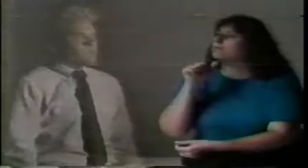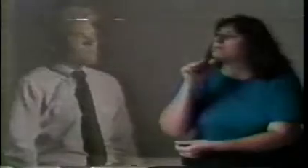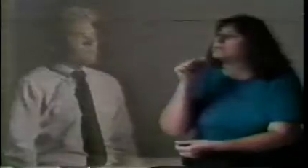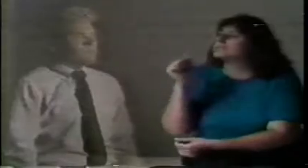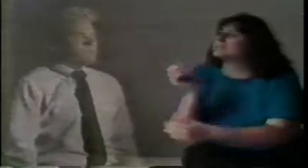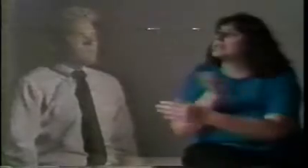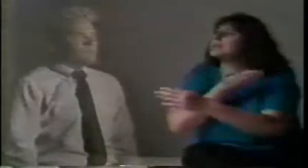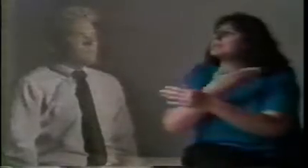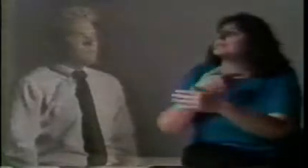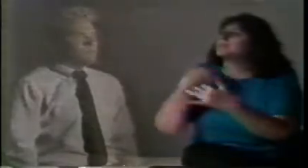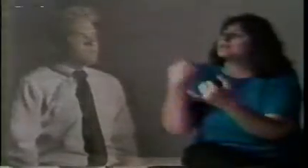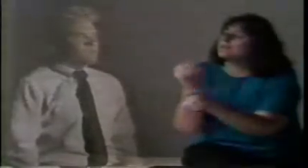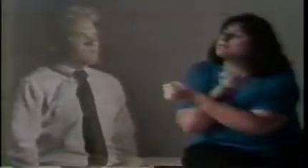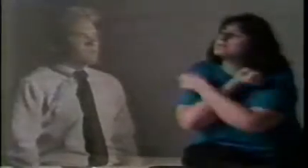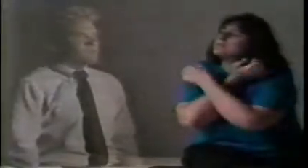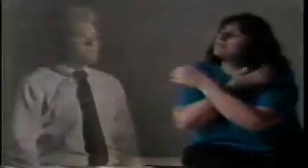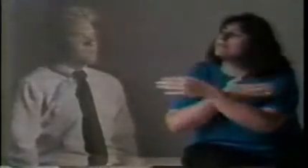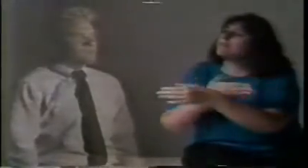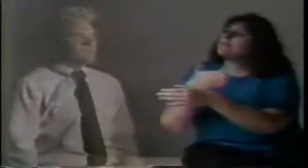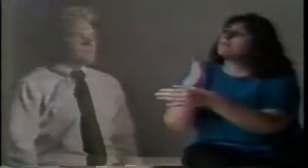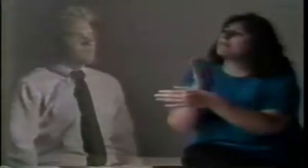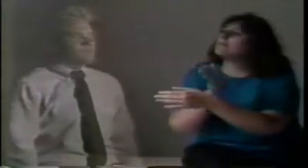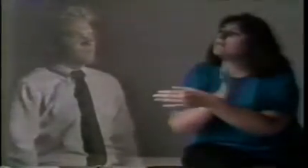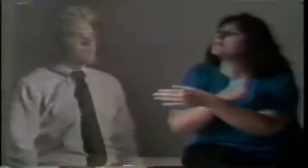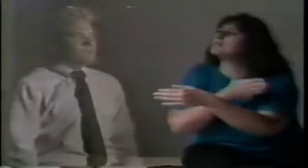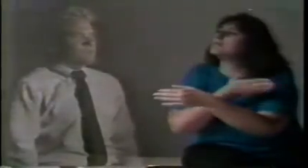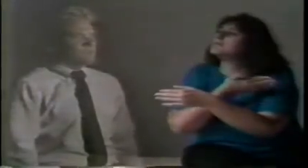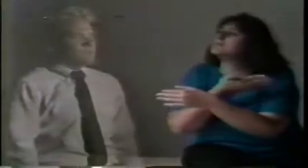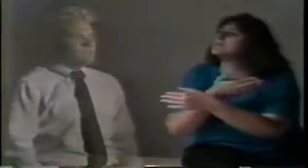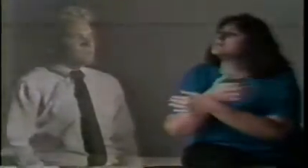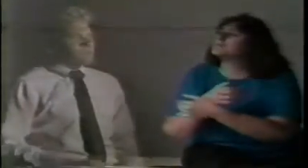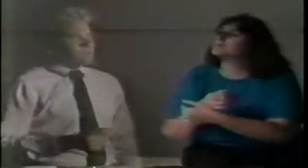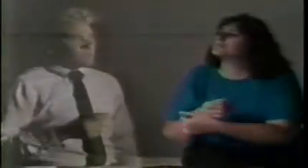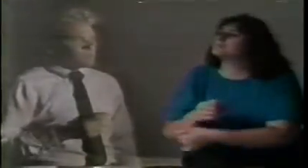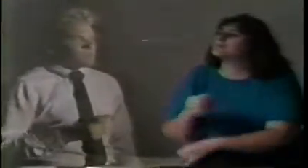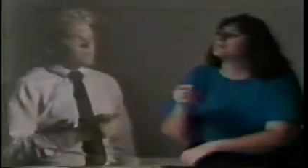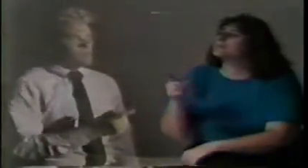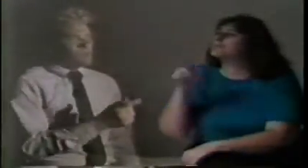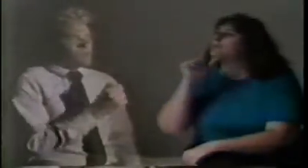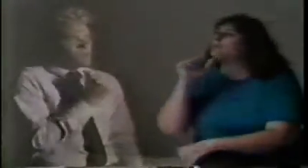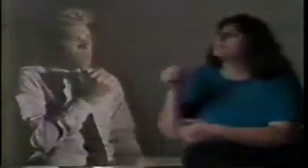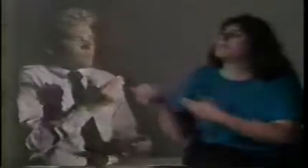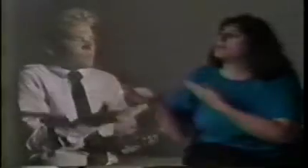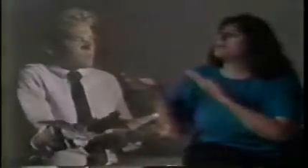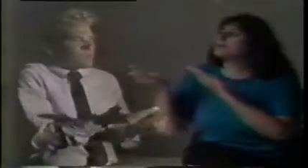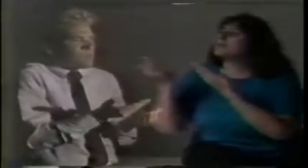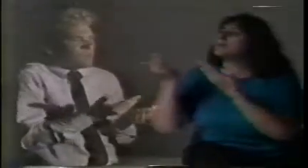bring